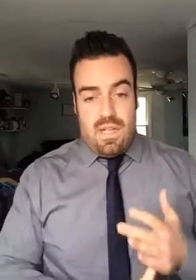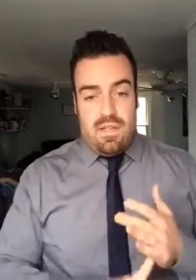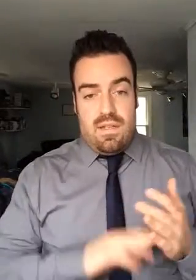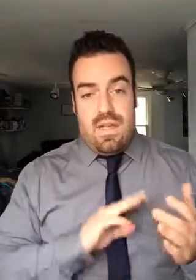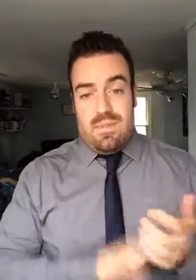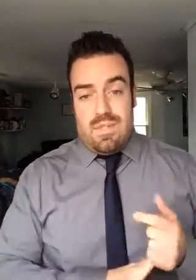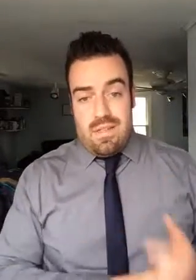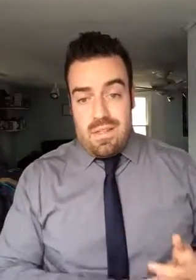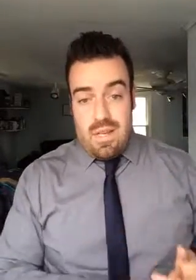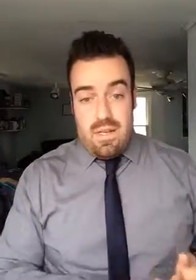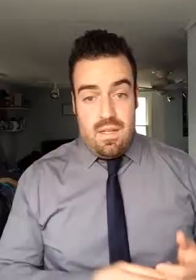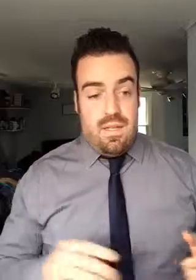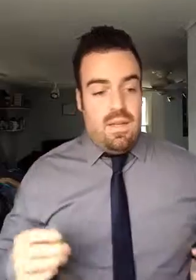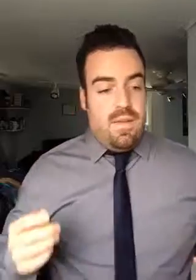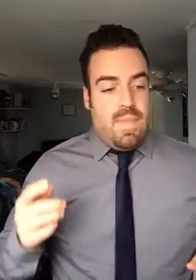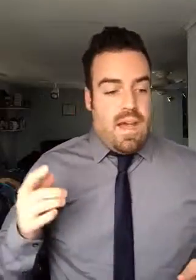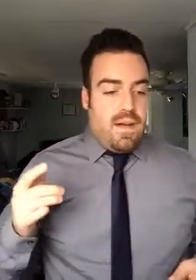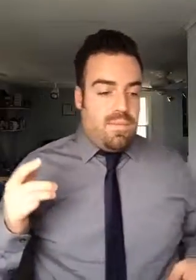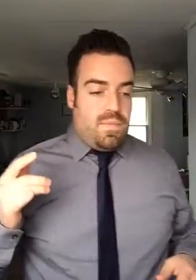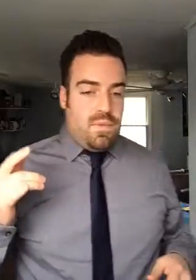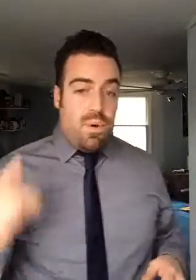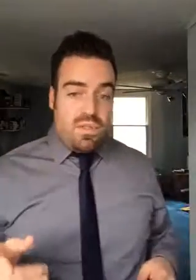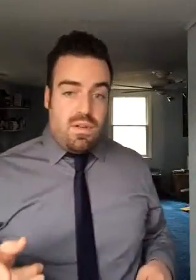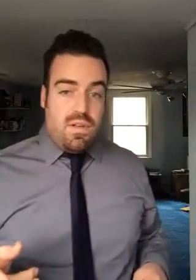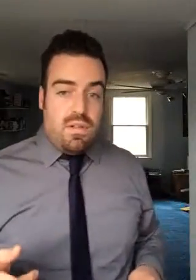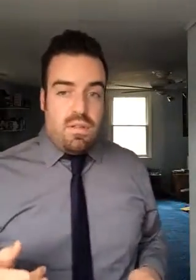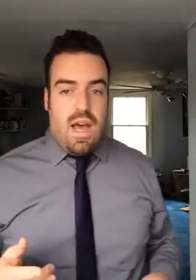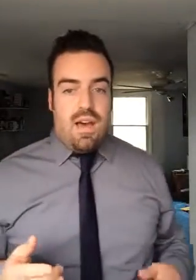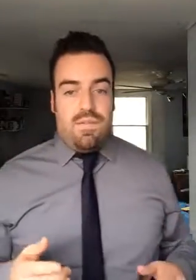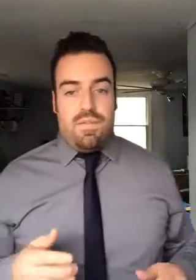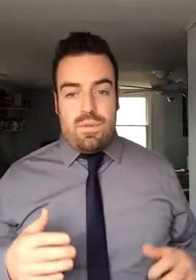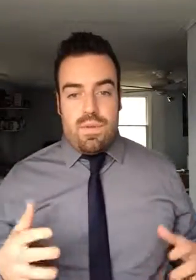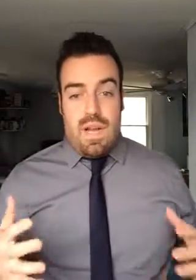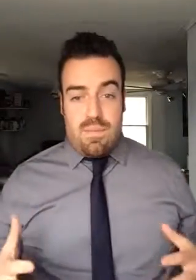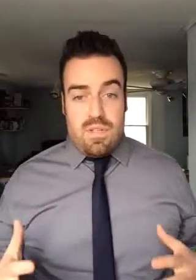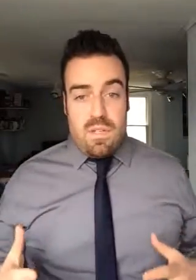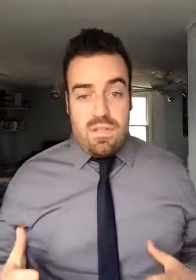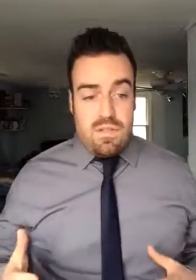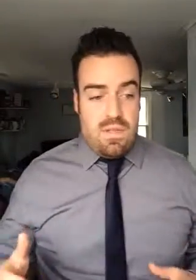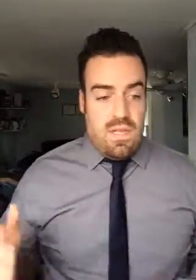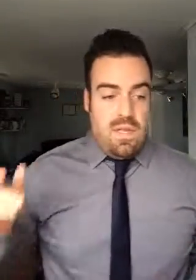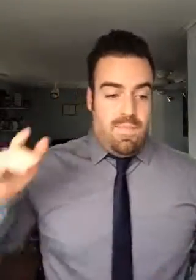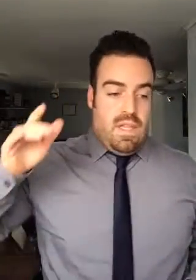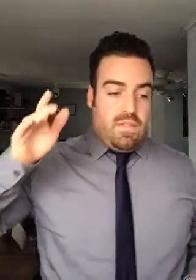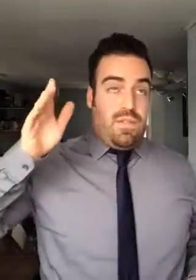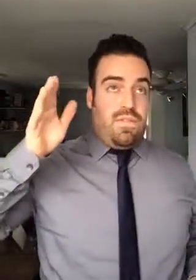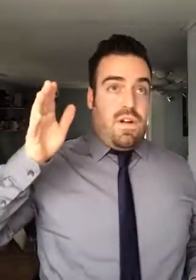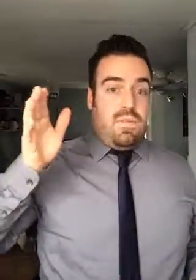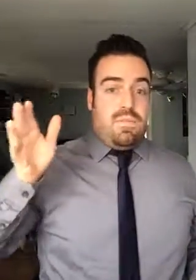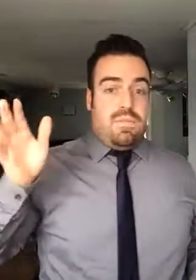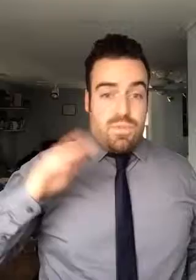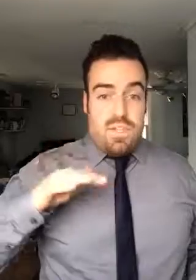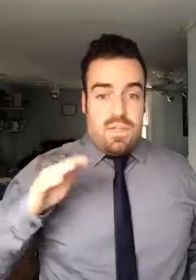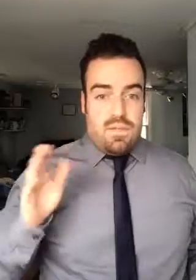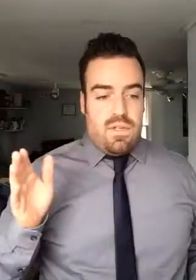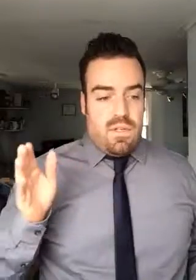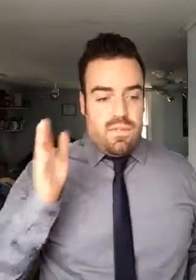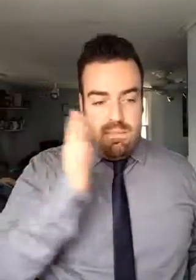patella, and the patellar tendon. Posterior, you have your hamstring muscles. So from switching, we're going to go from